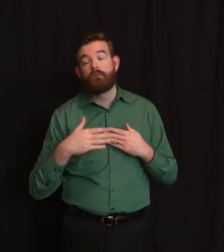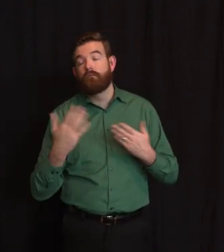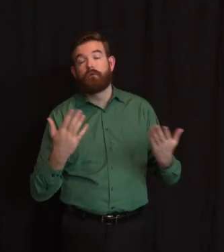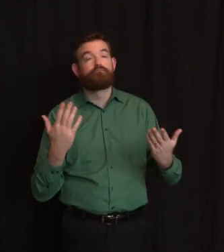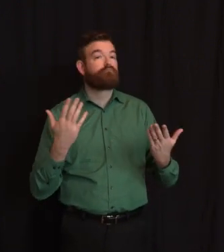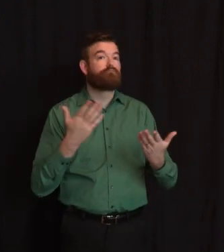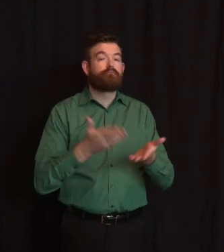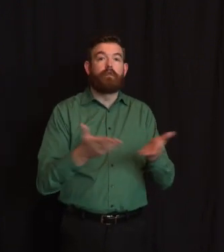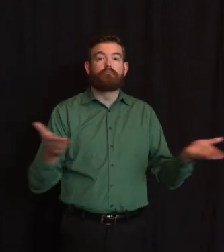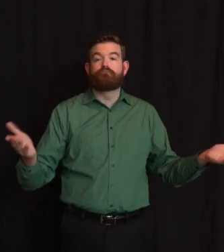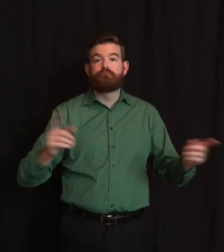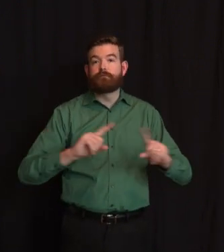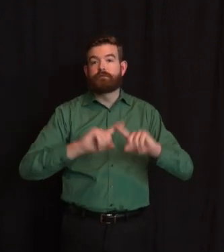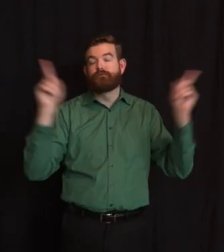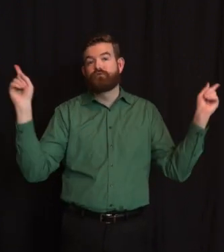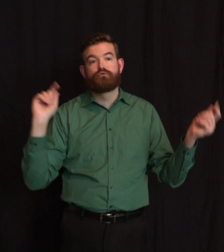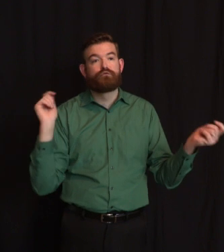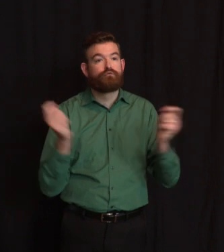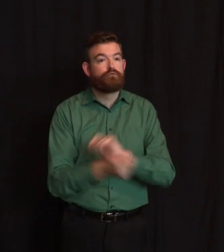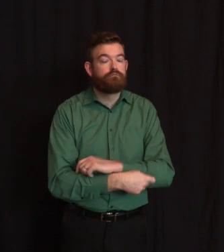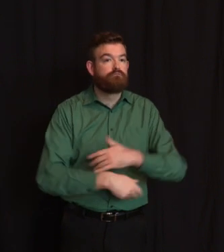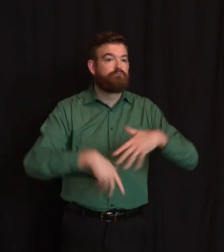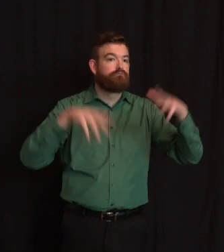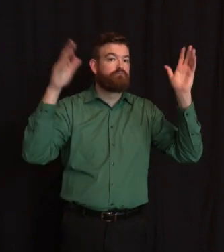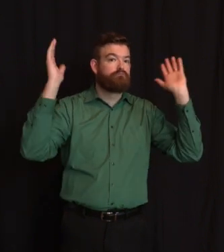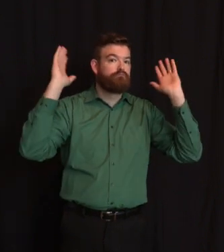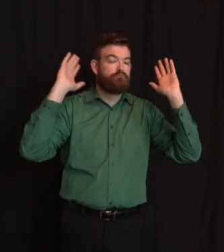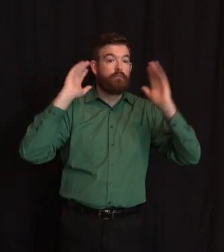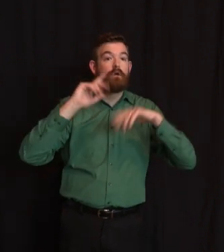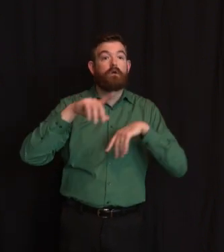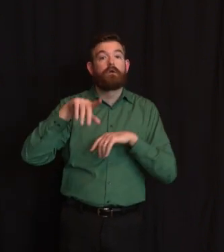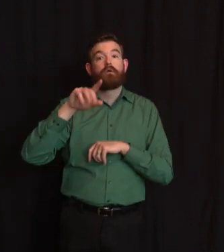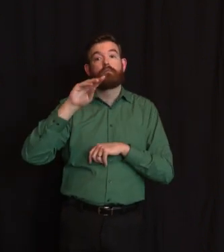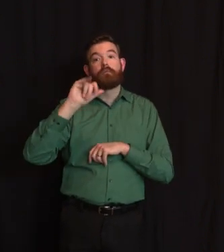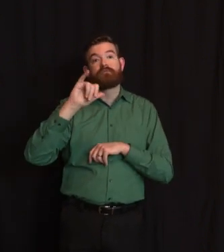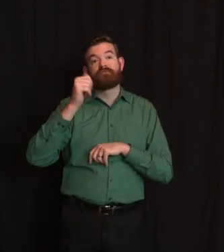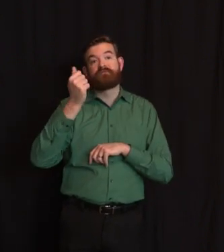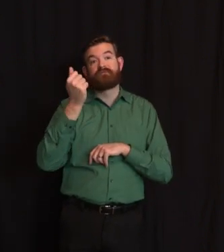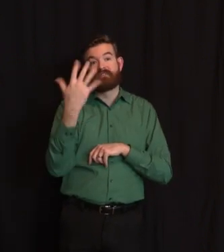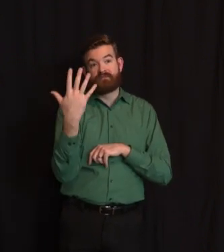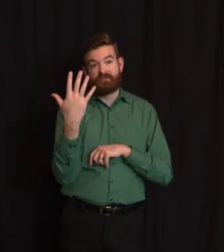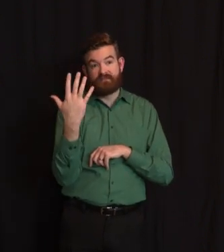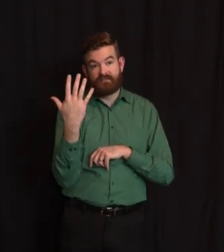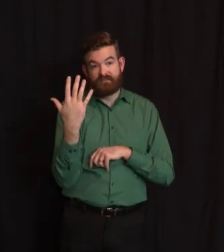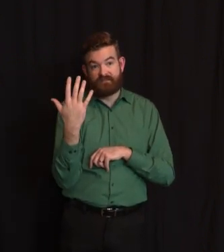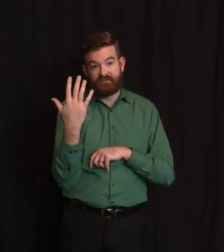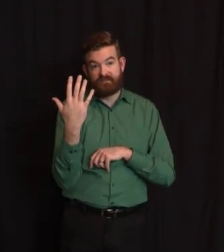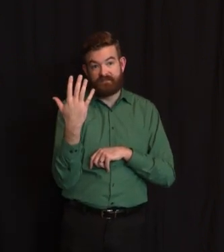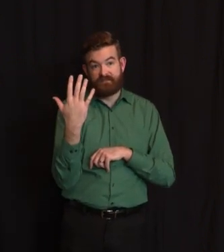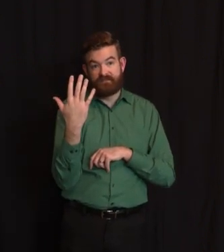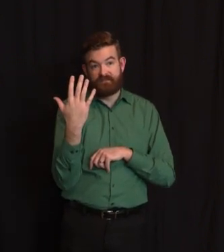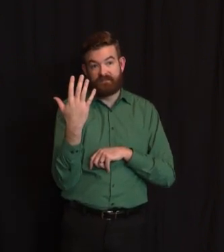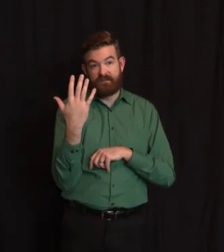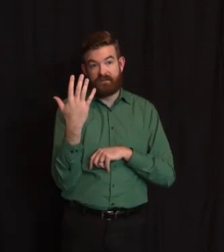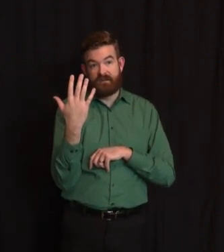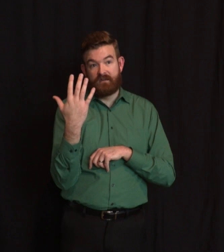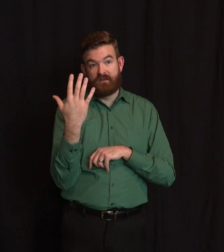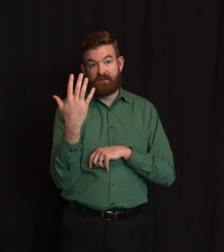to school on the 15th or the 18th or whenever that is. They are, we're remote until at least the 15th. You good? I would think